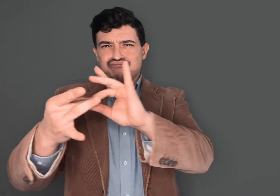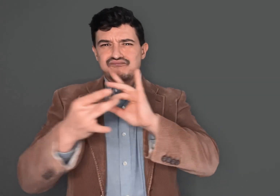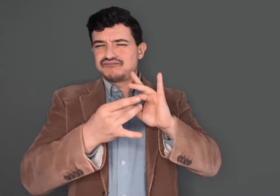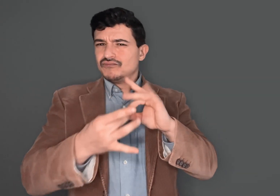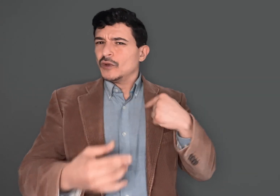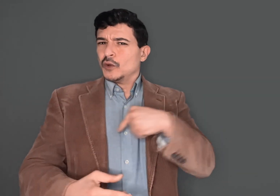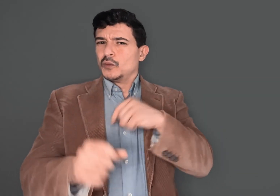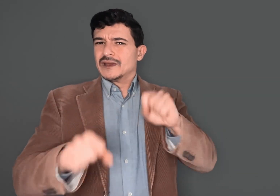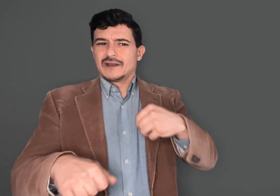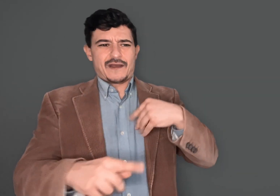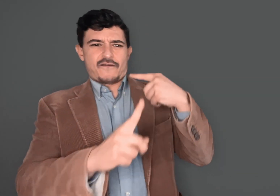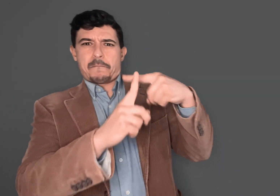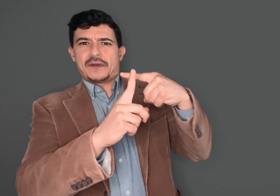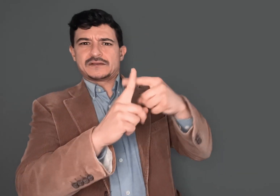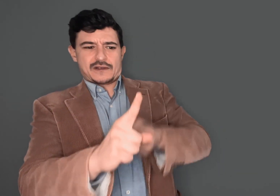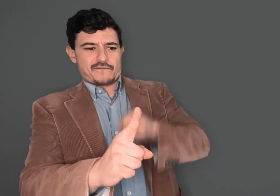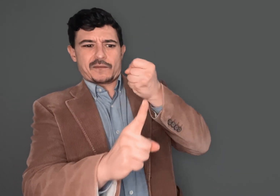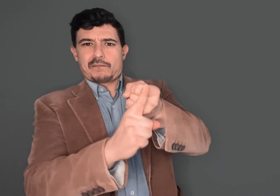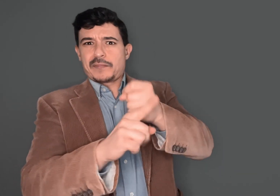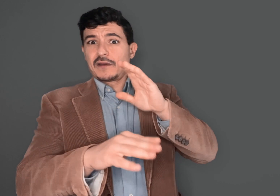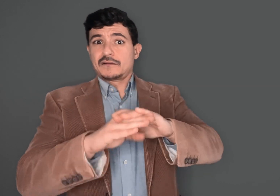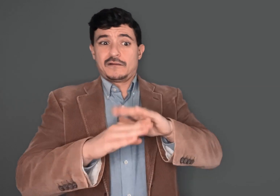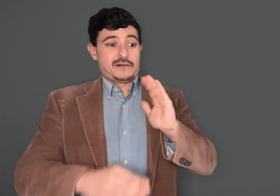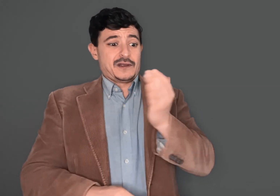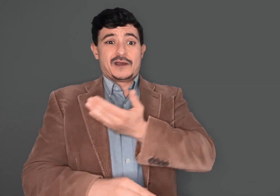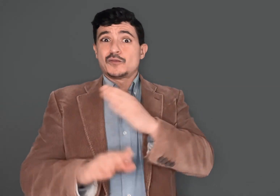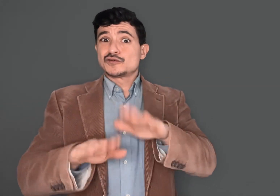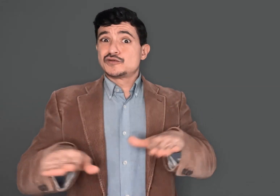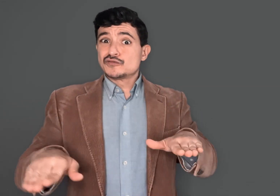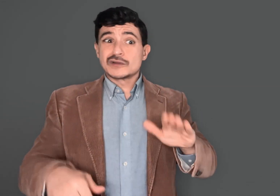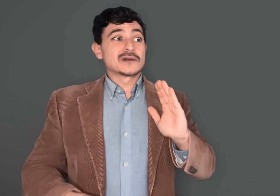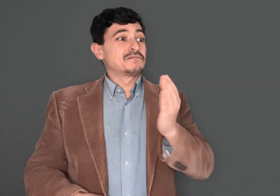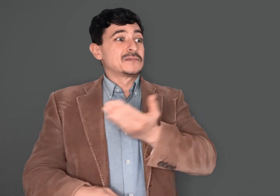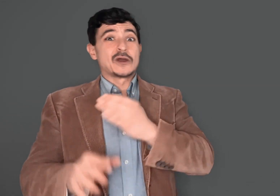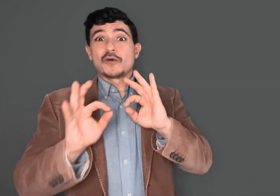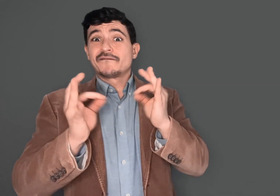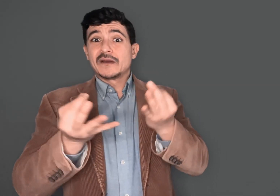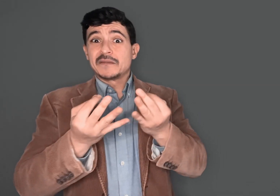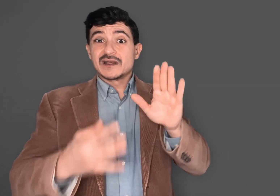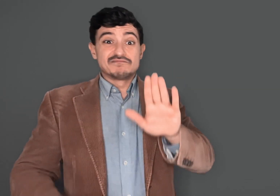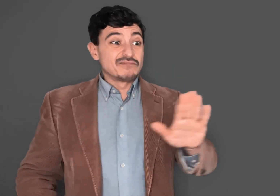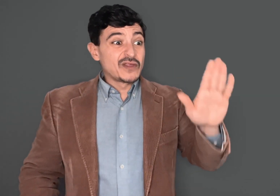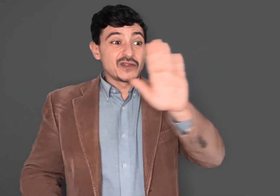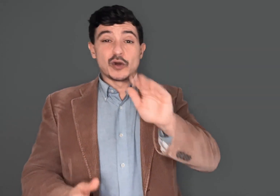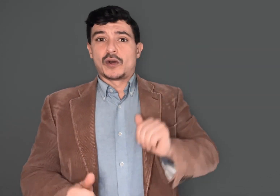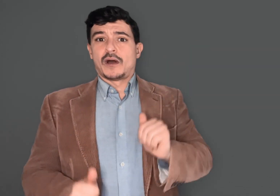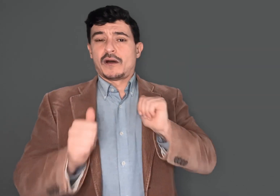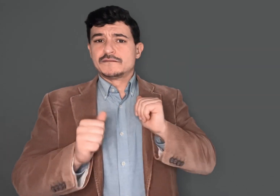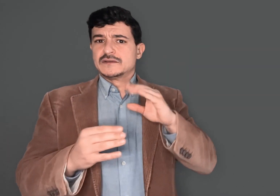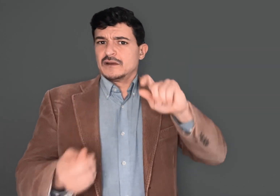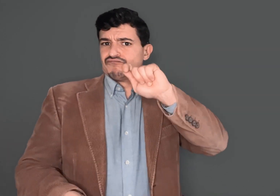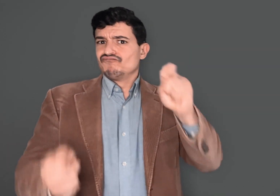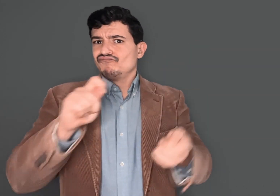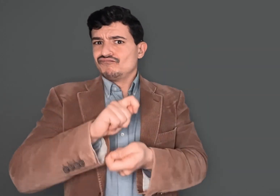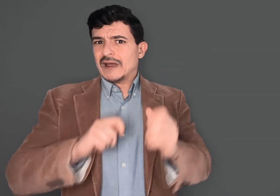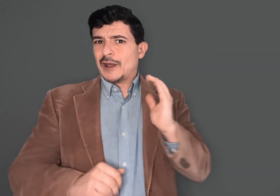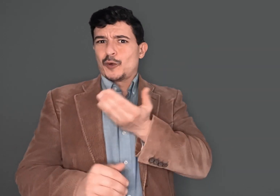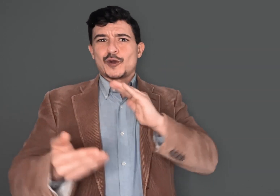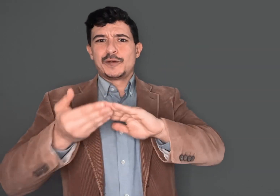can positively impact the lives of all children and families in our community through